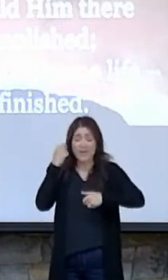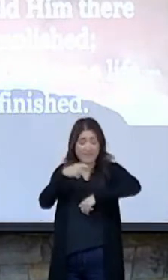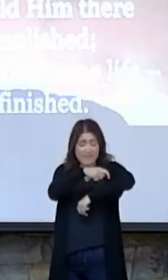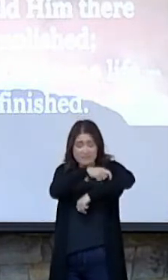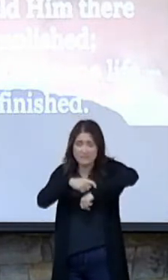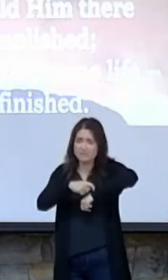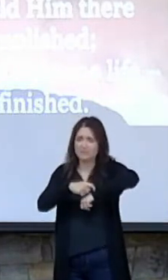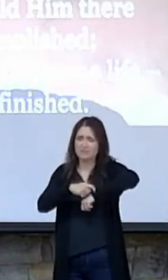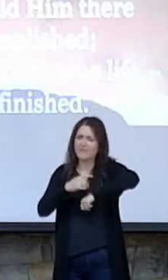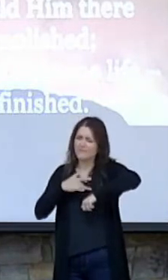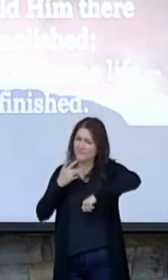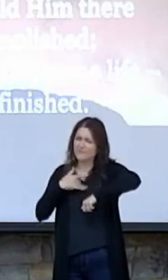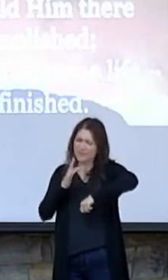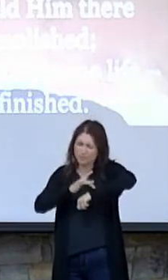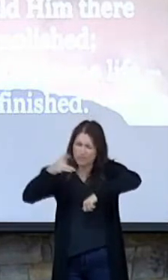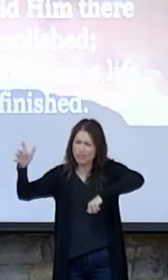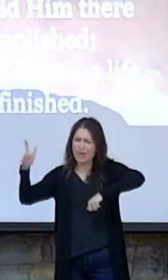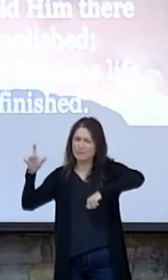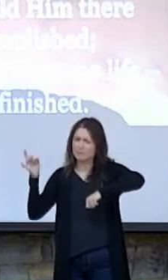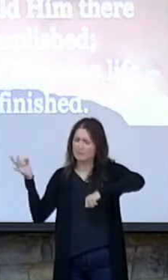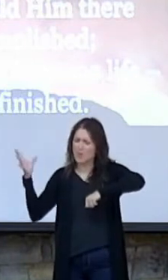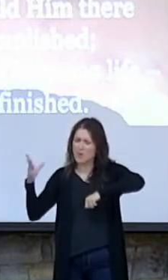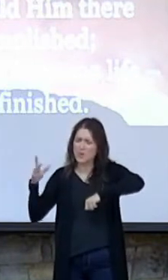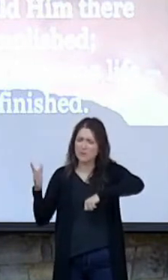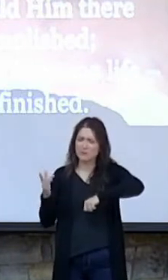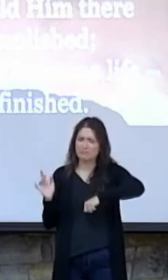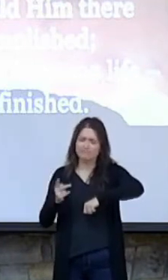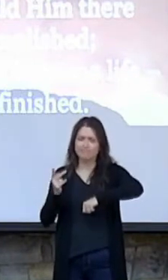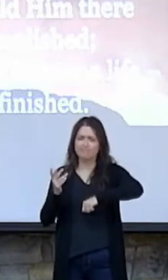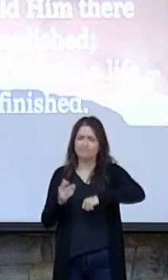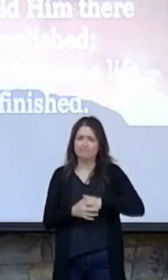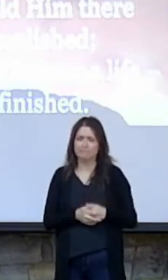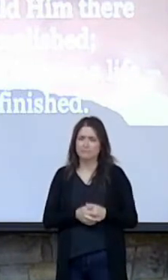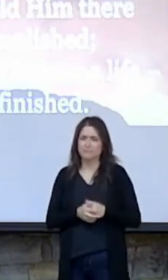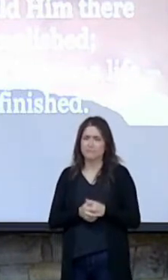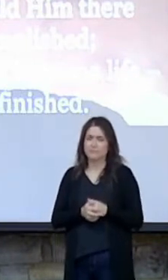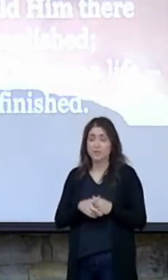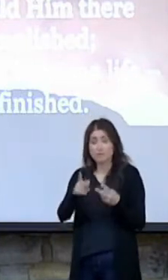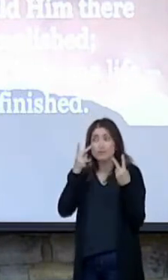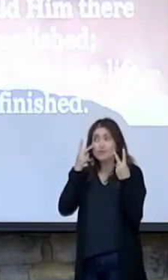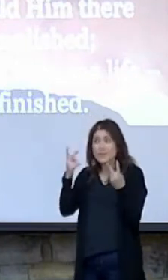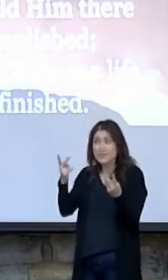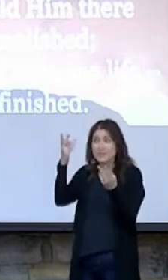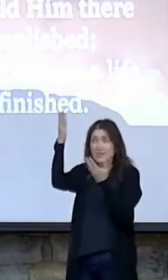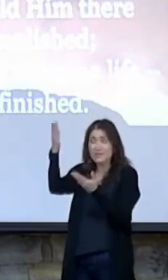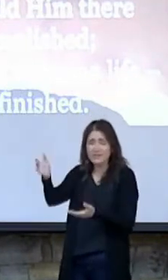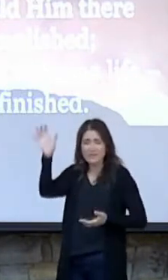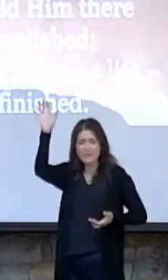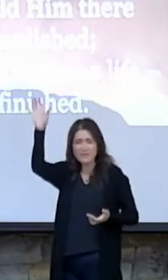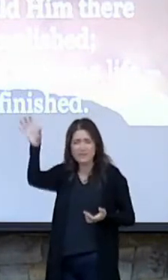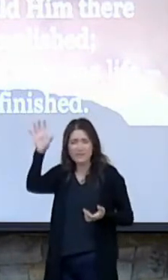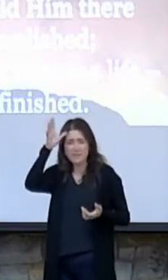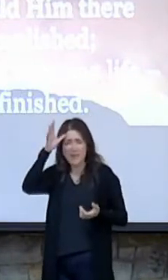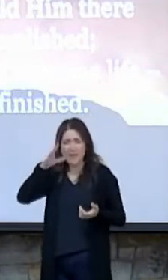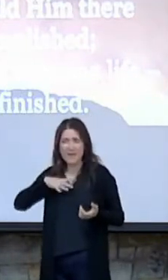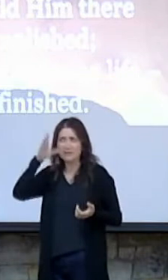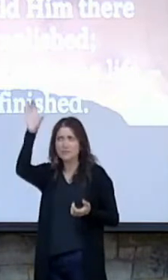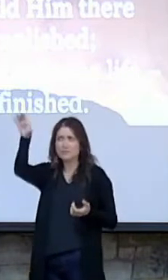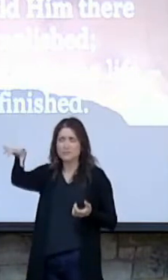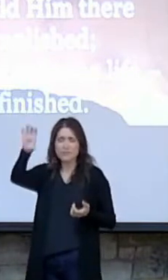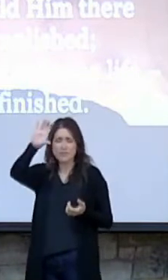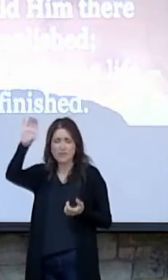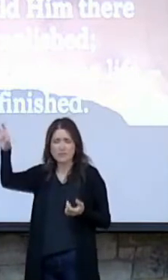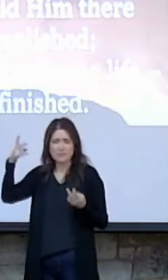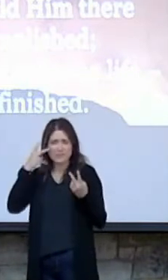felt the sharpness of the pain of the cut. Do you see the man on the cross?